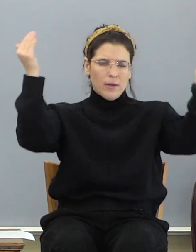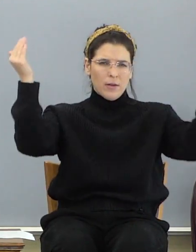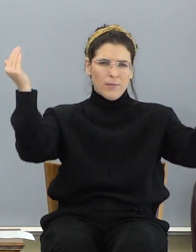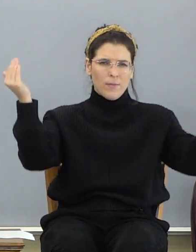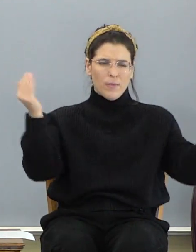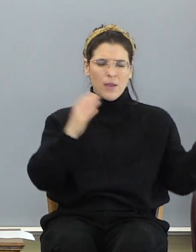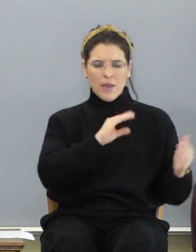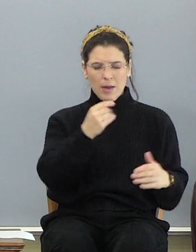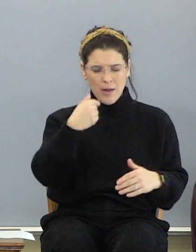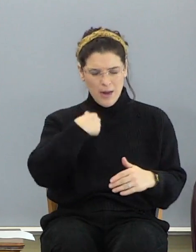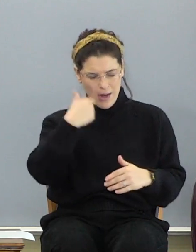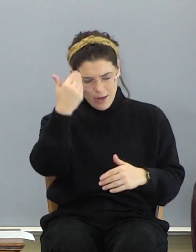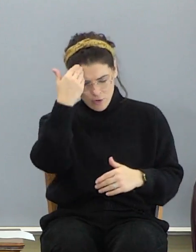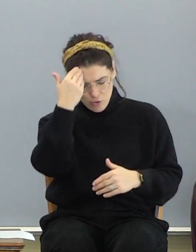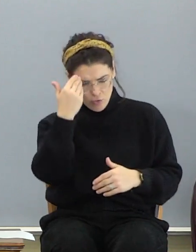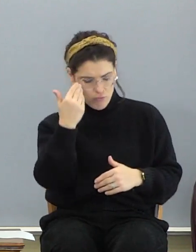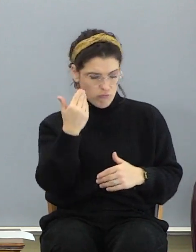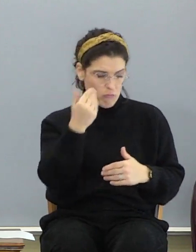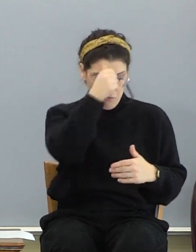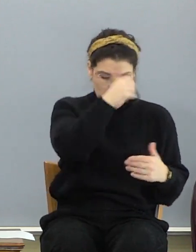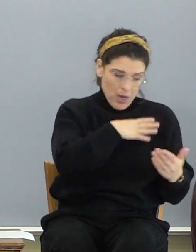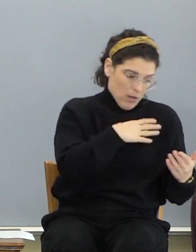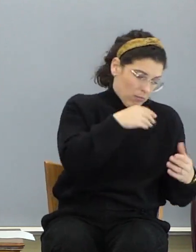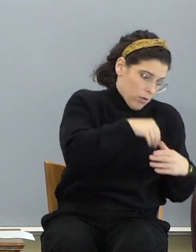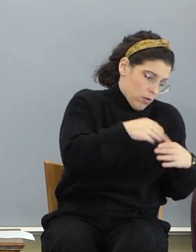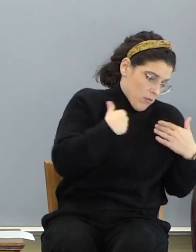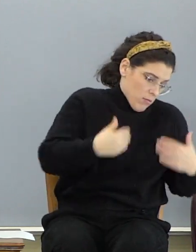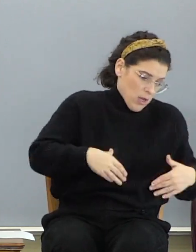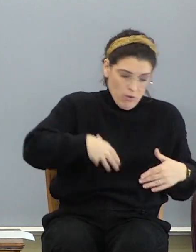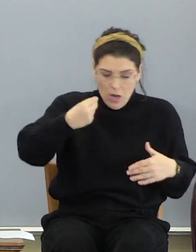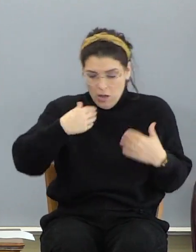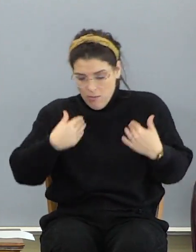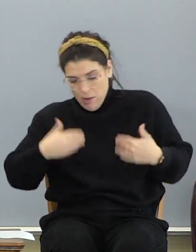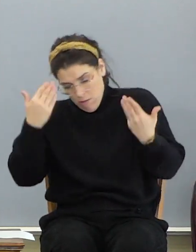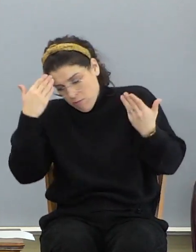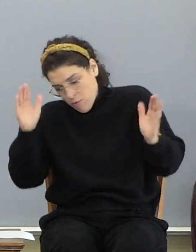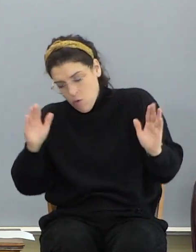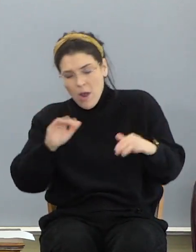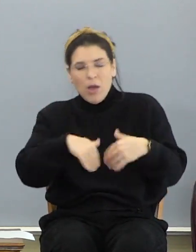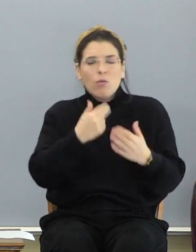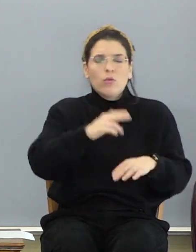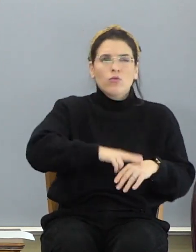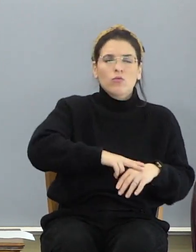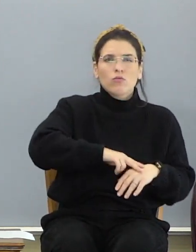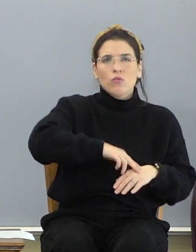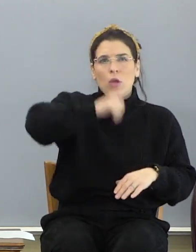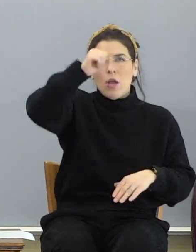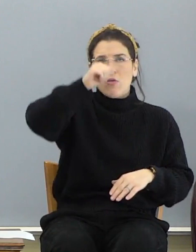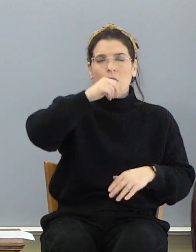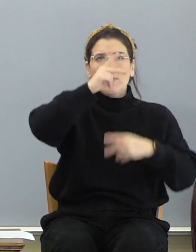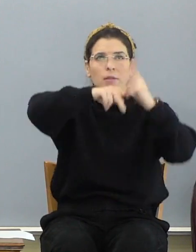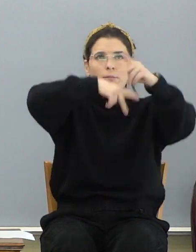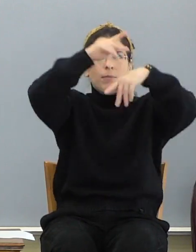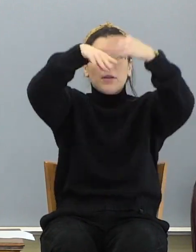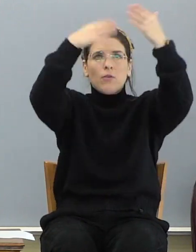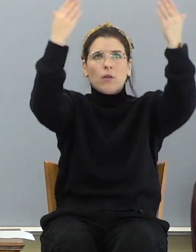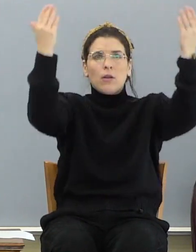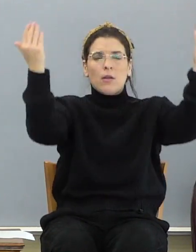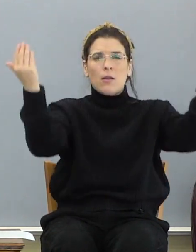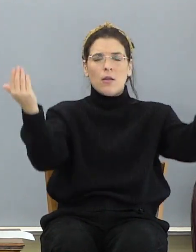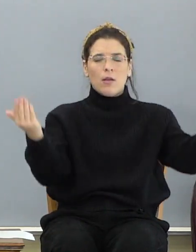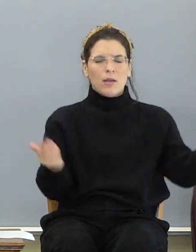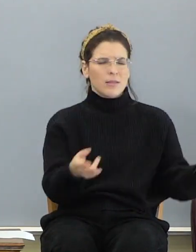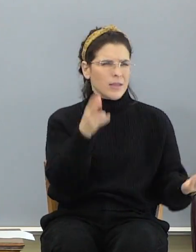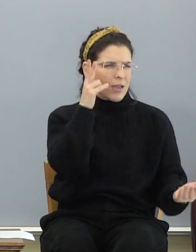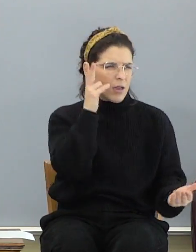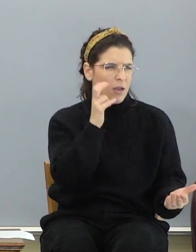And I knew such a man, whether in the body or out of body I cannot tell, how he was caught up into paradise and